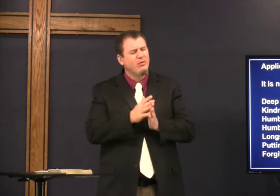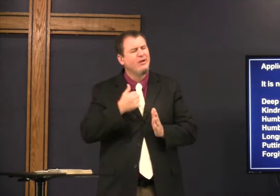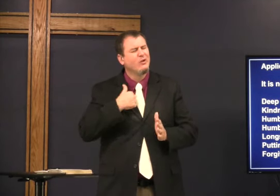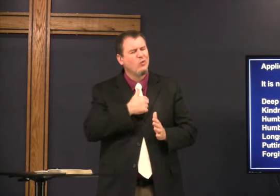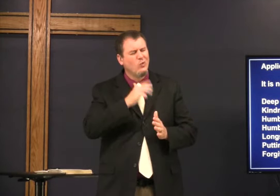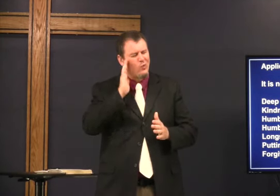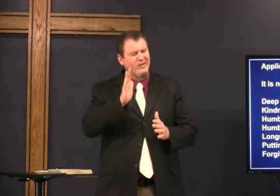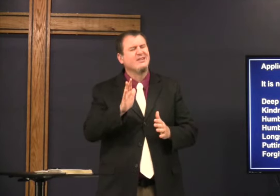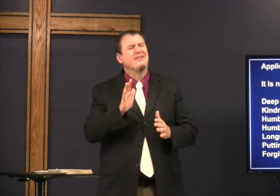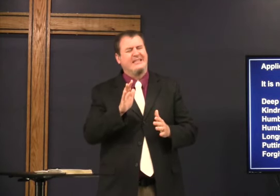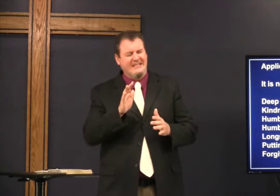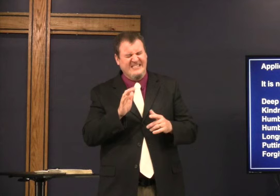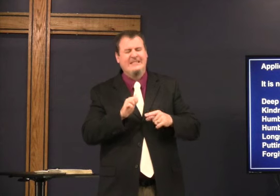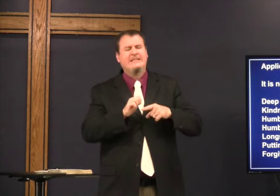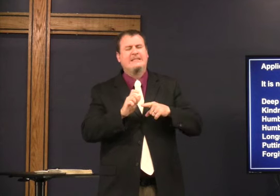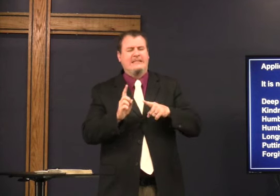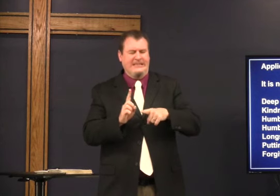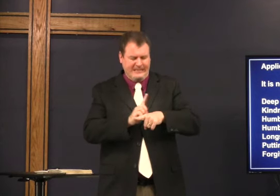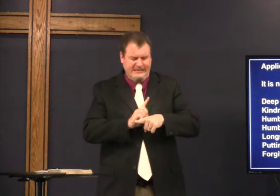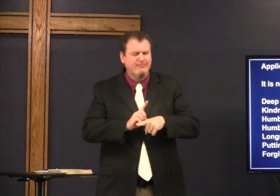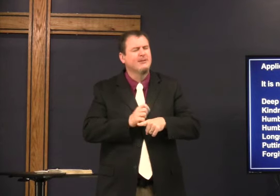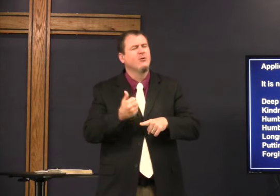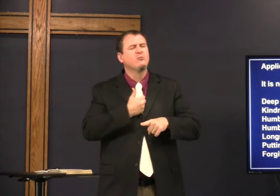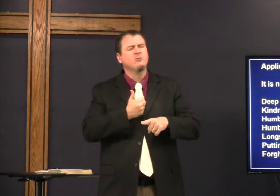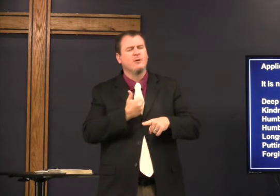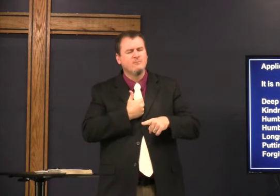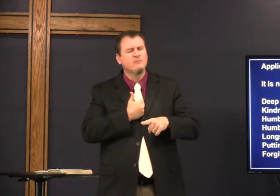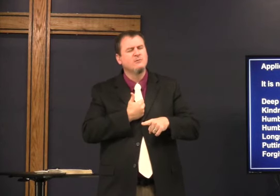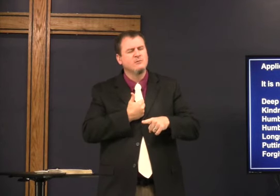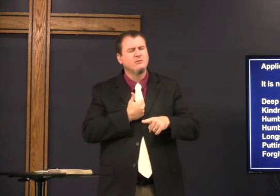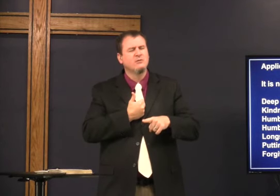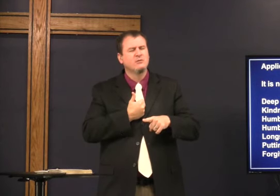and so I pray that we will discipline ourselves